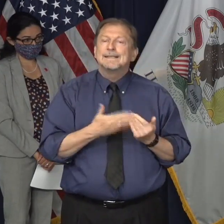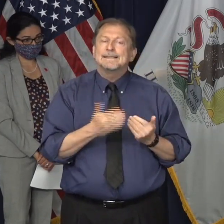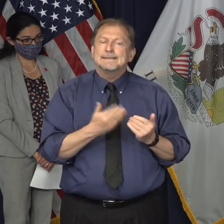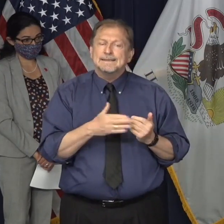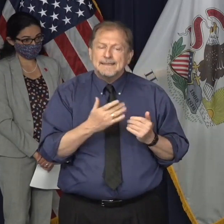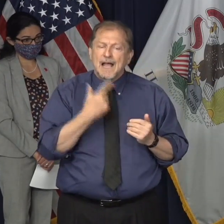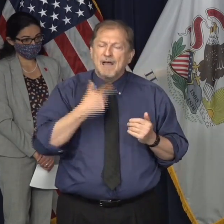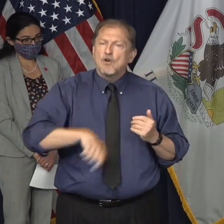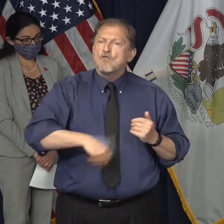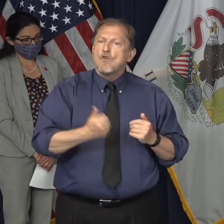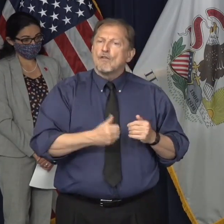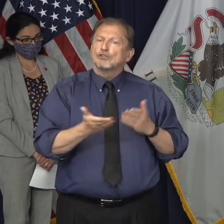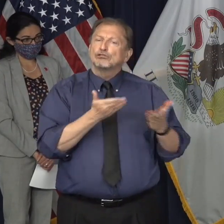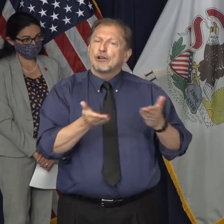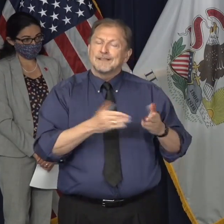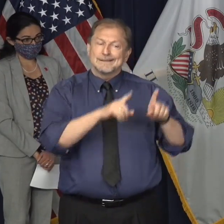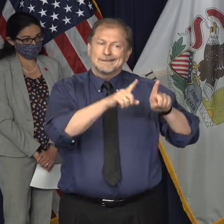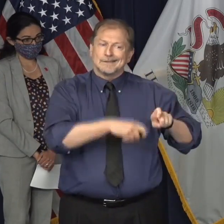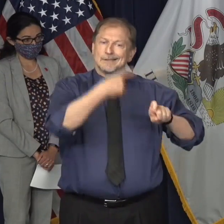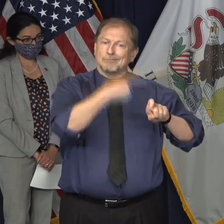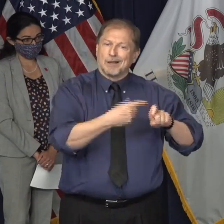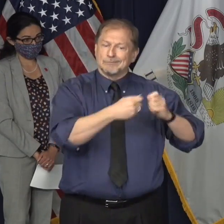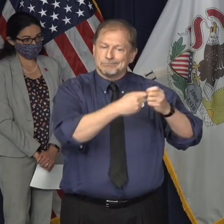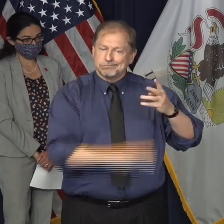other services, services, particularly language services. services. väldigt